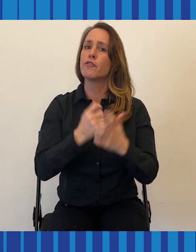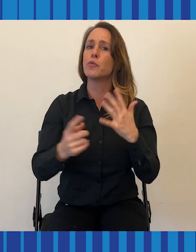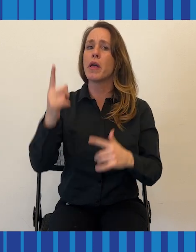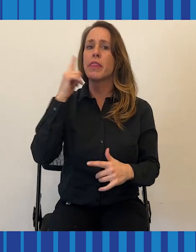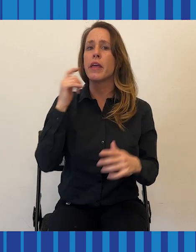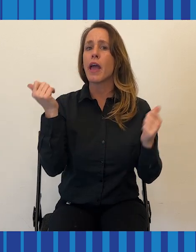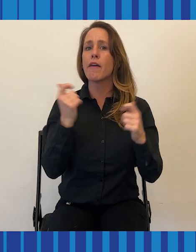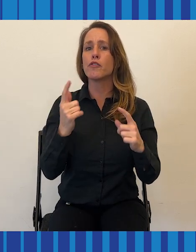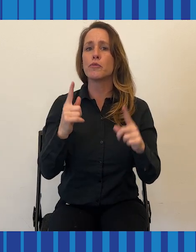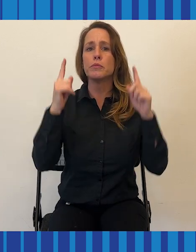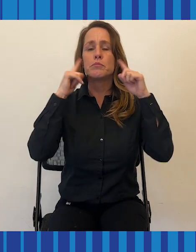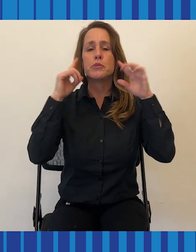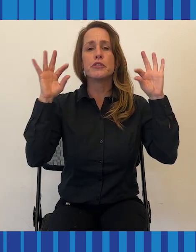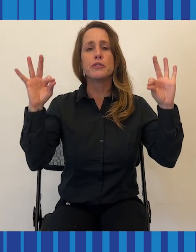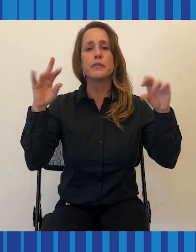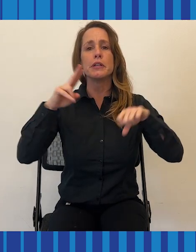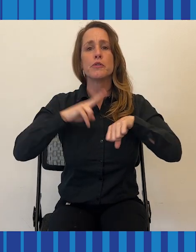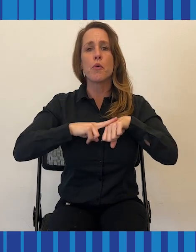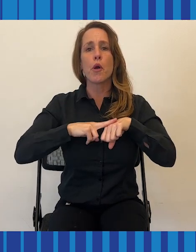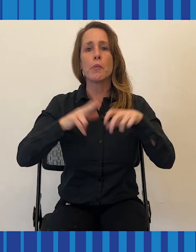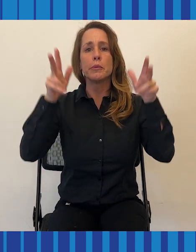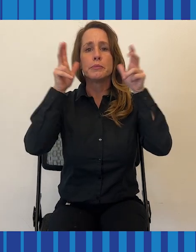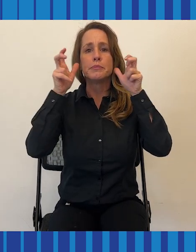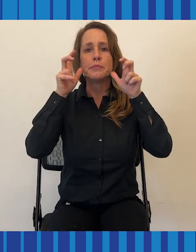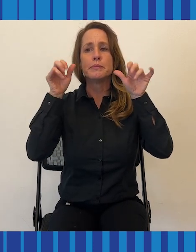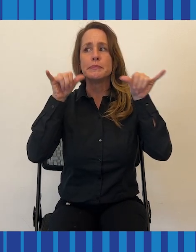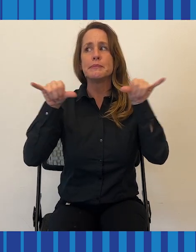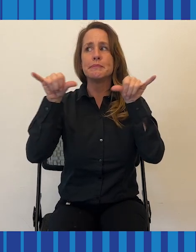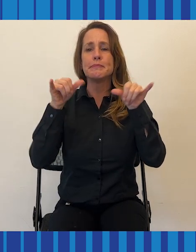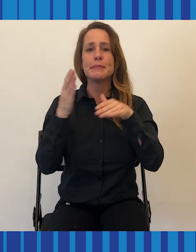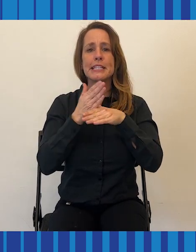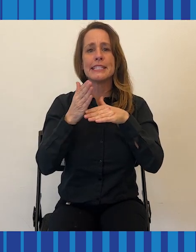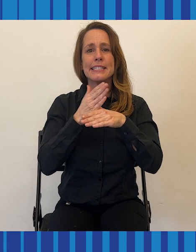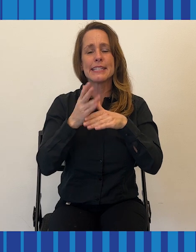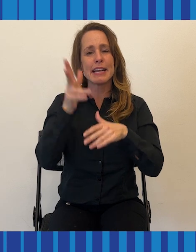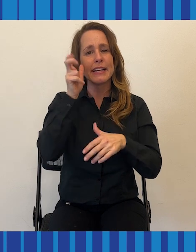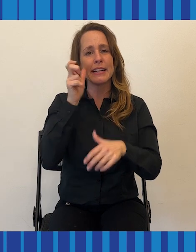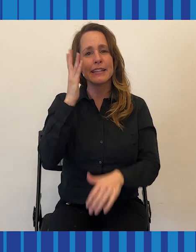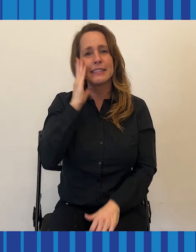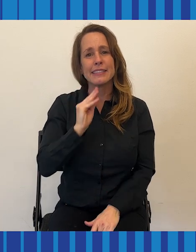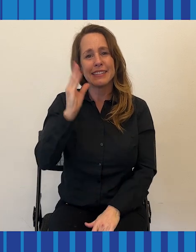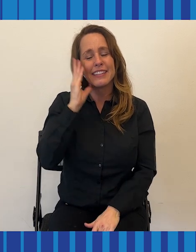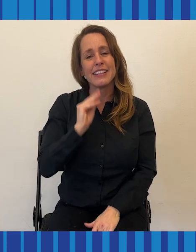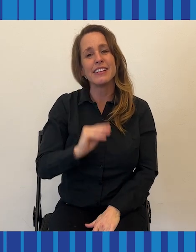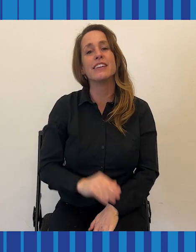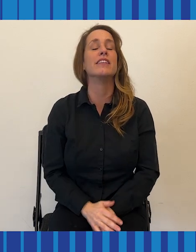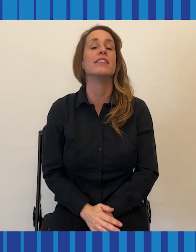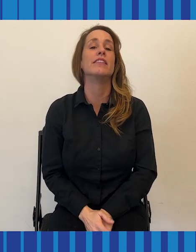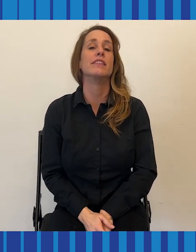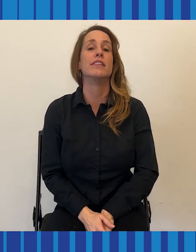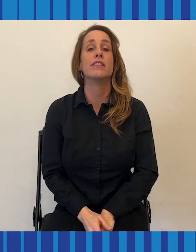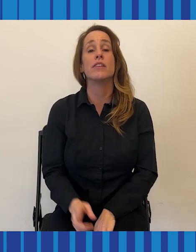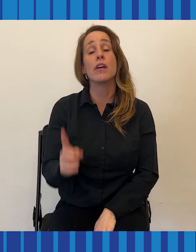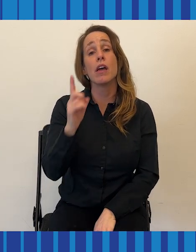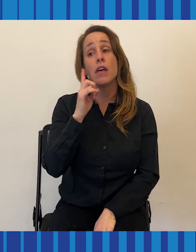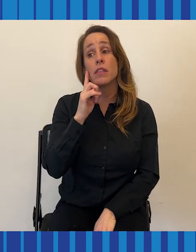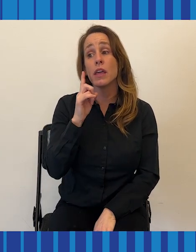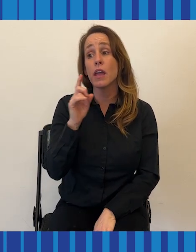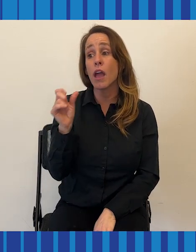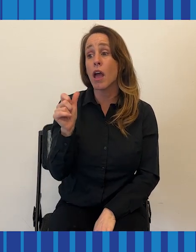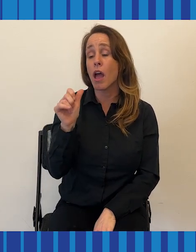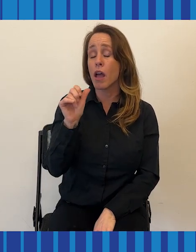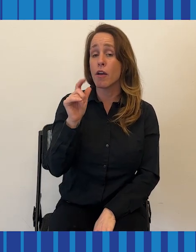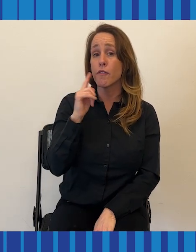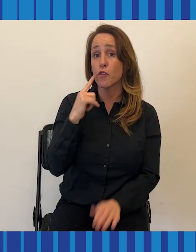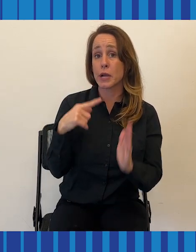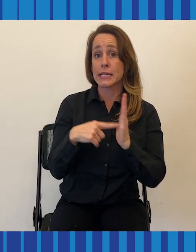sort of perfectly balanced pair of ears, that everybody shares the same hearing experience. And so, you know, when you think about the